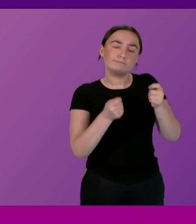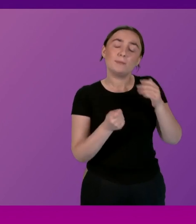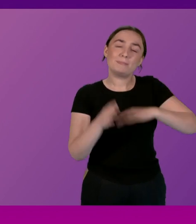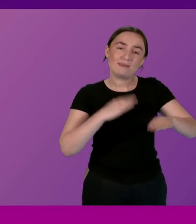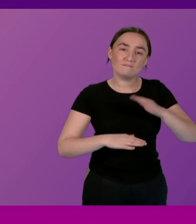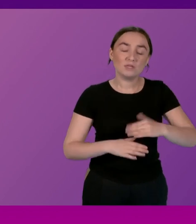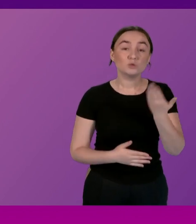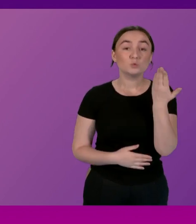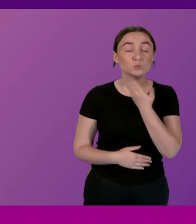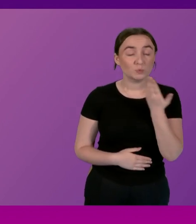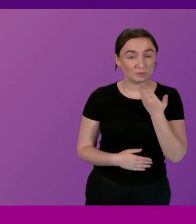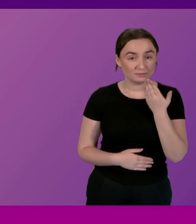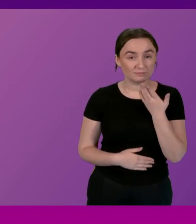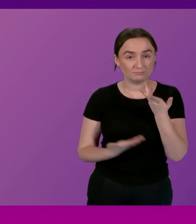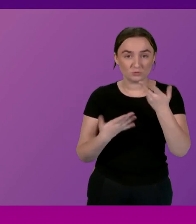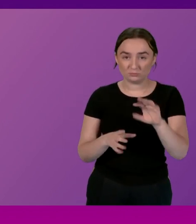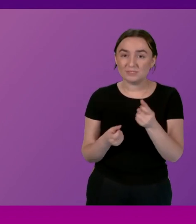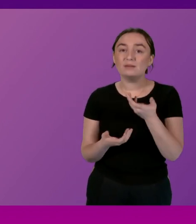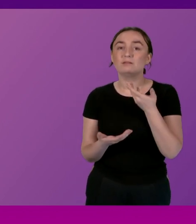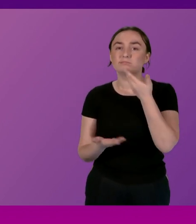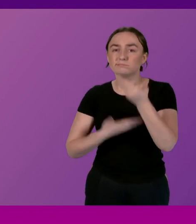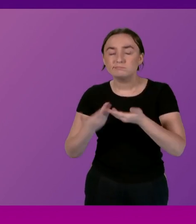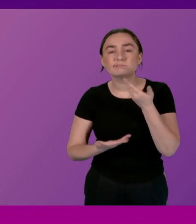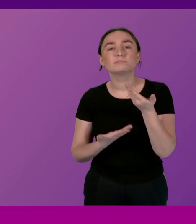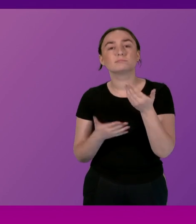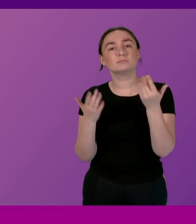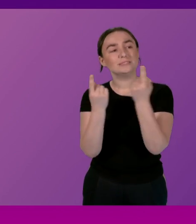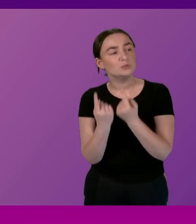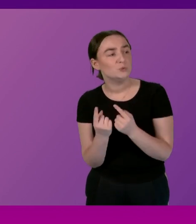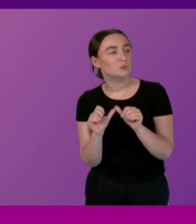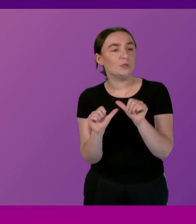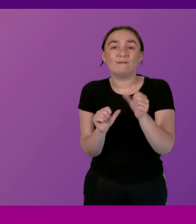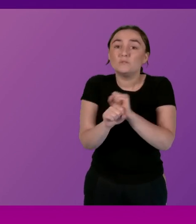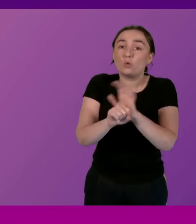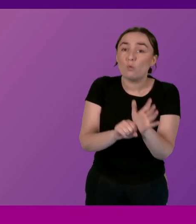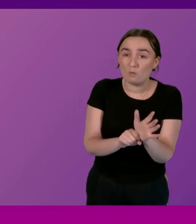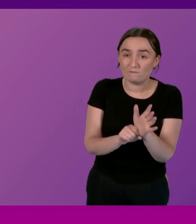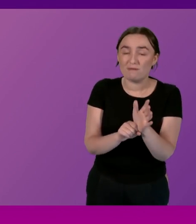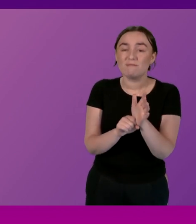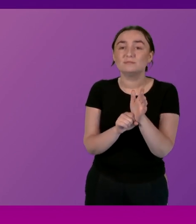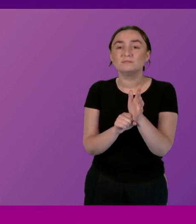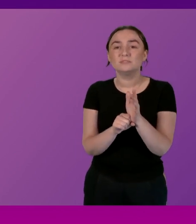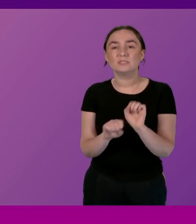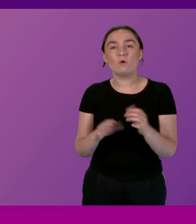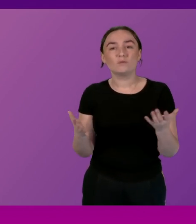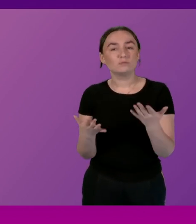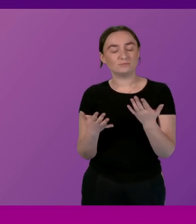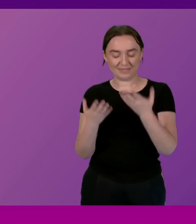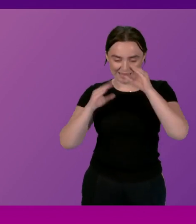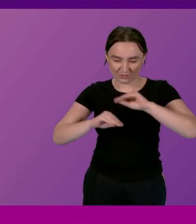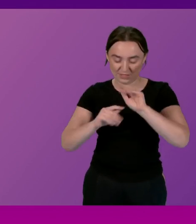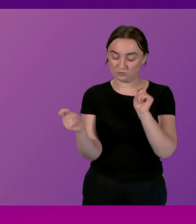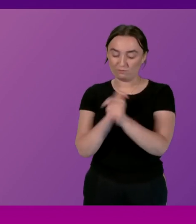schools and you touched on all the issues post-Covid and understanding of all this but obviously educational reform is